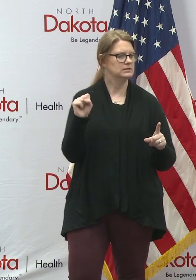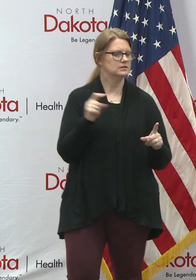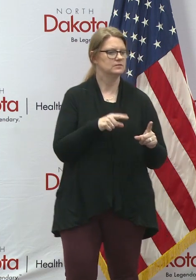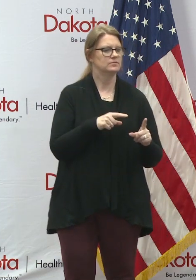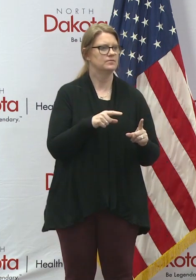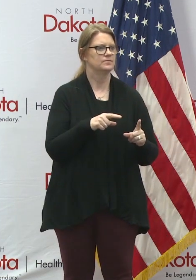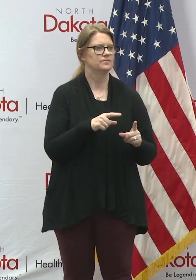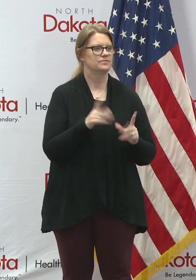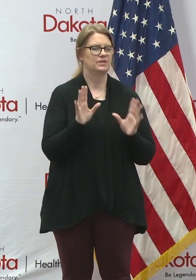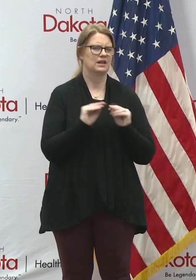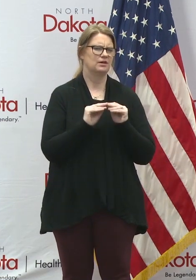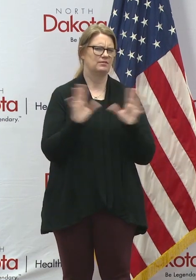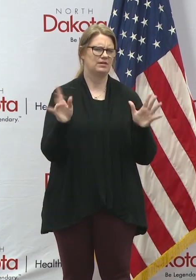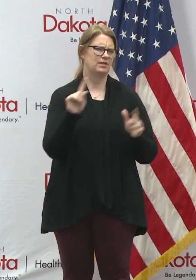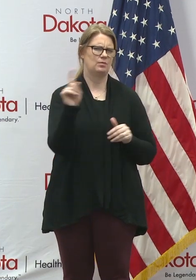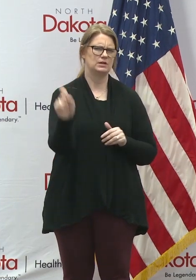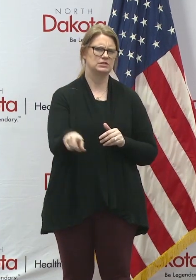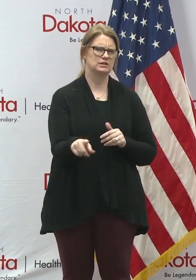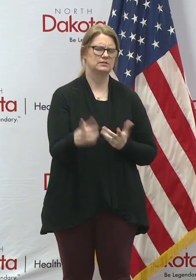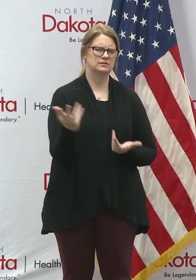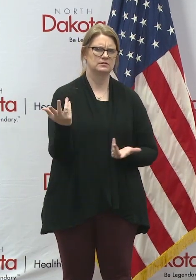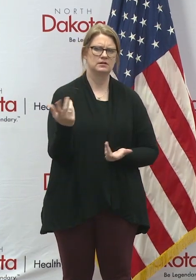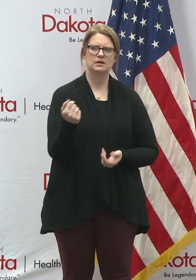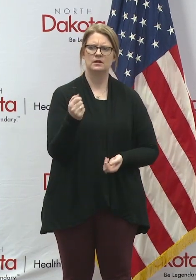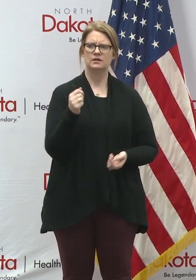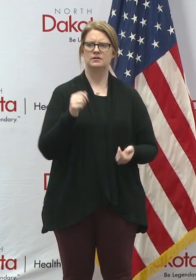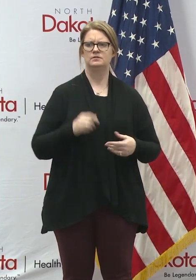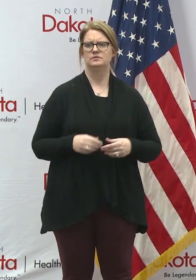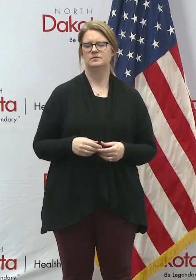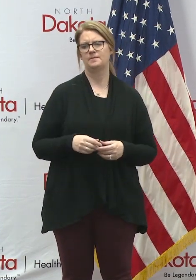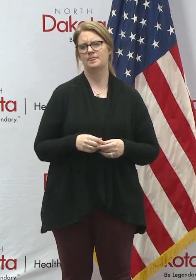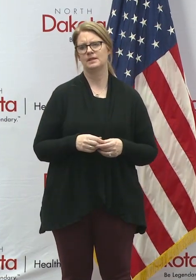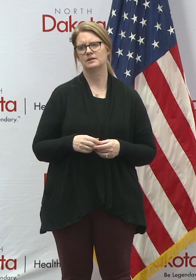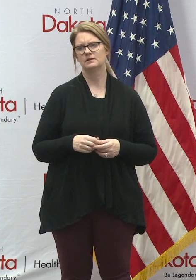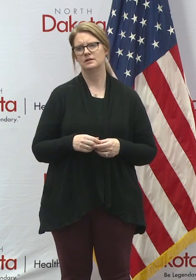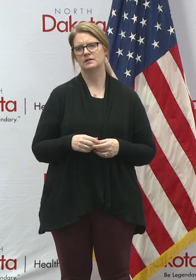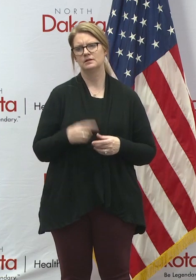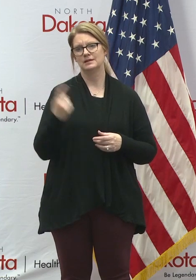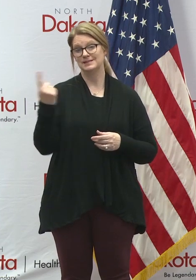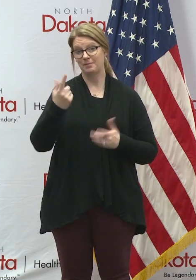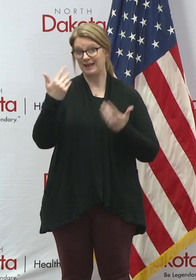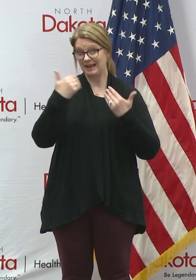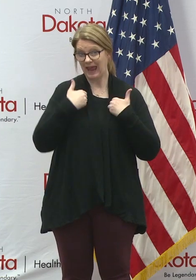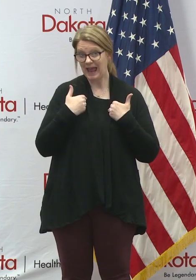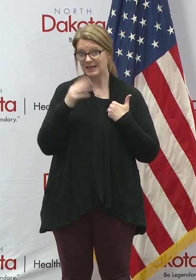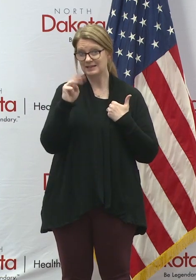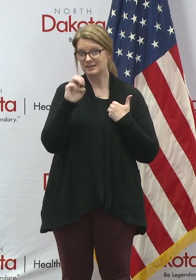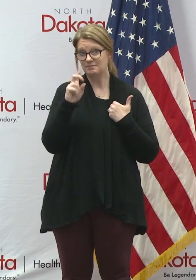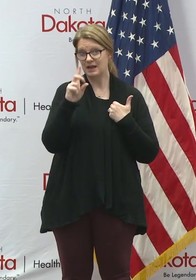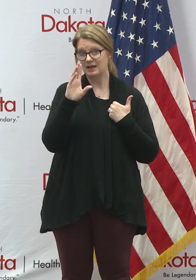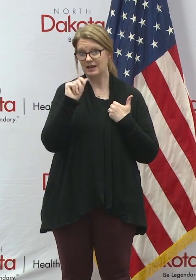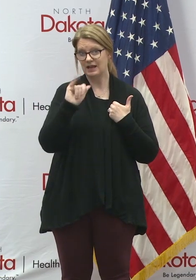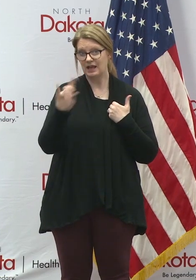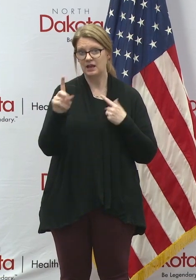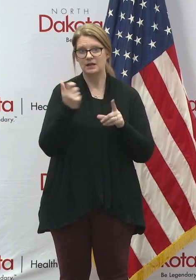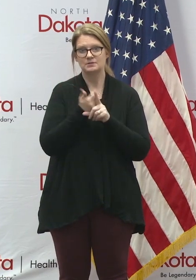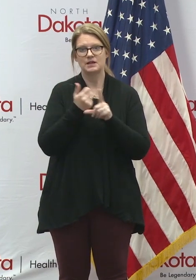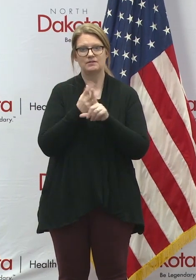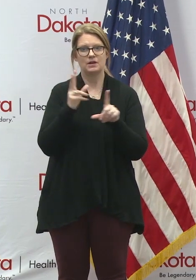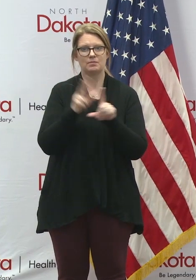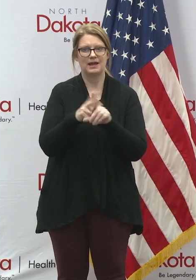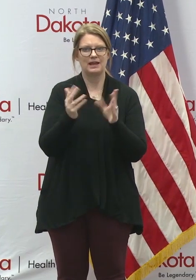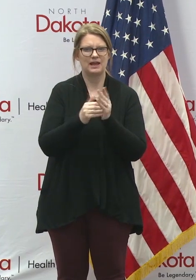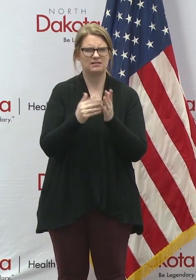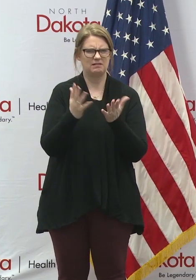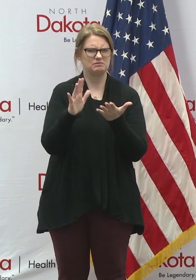Could, could you clarify the question? I just want to make sure I understand. Yeah. We had a viewer that has medic Medicaid and he needs to re up his paperwork, but he's